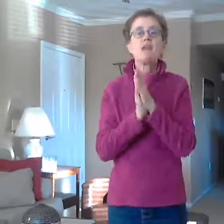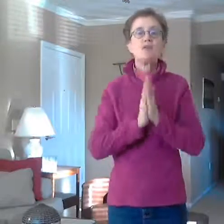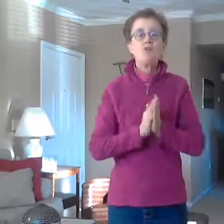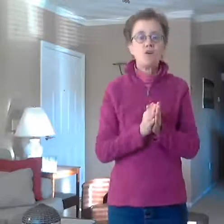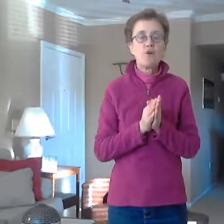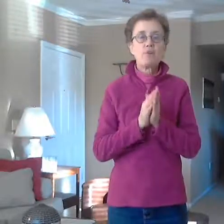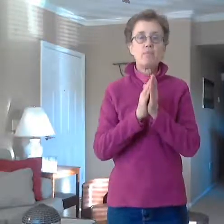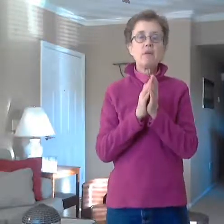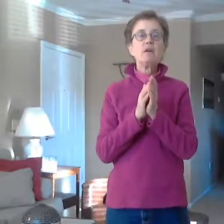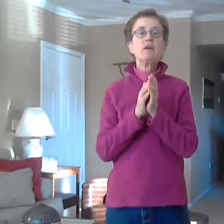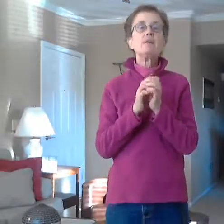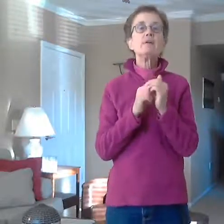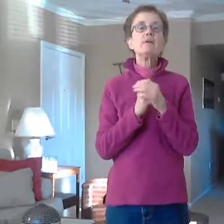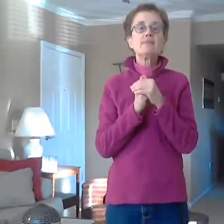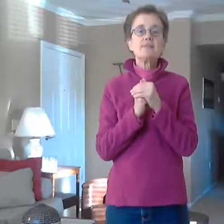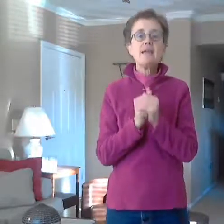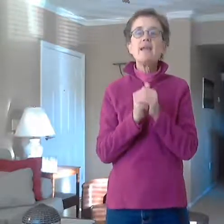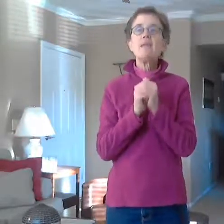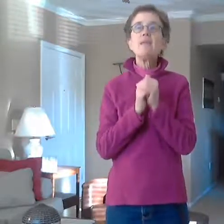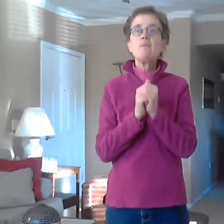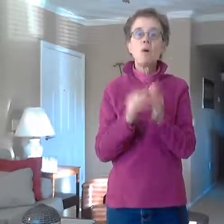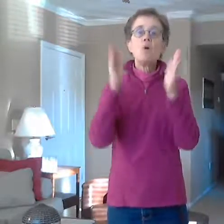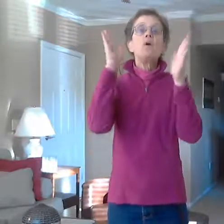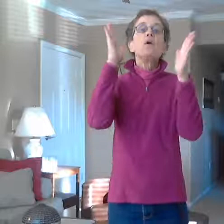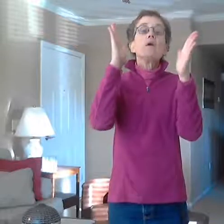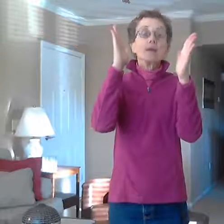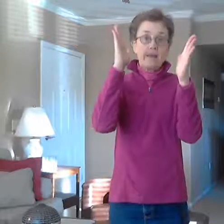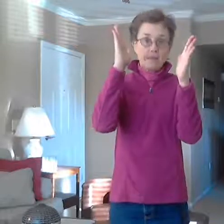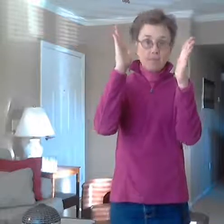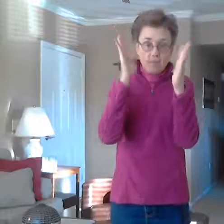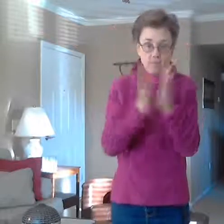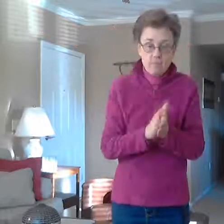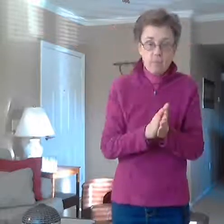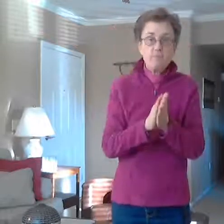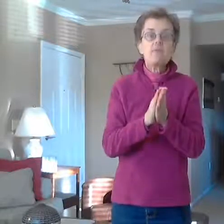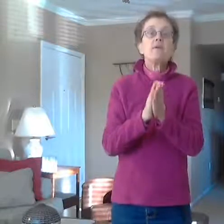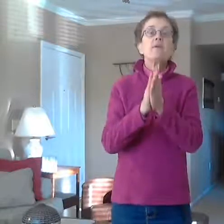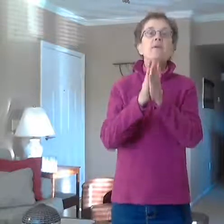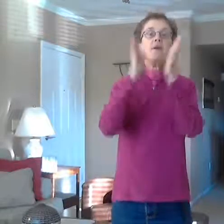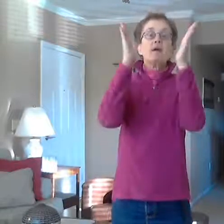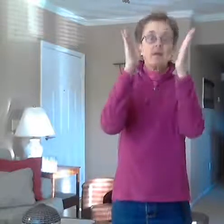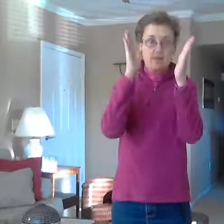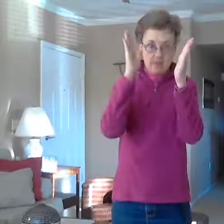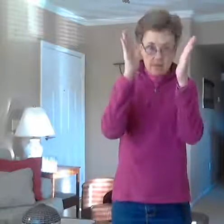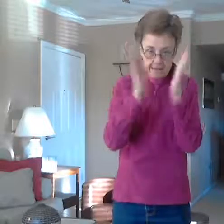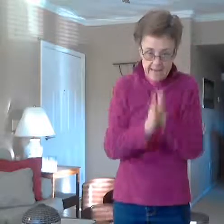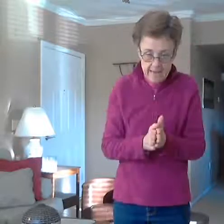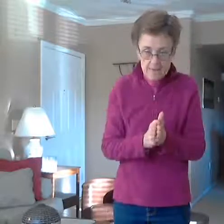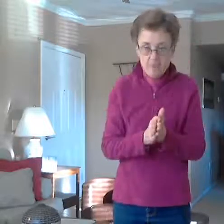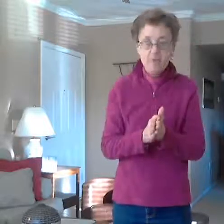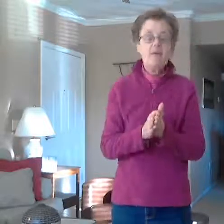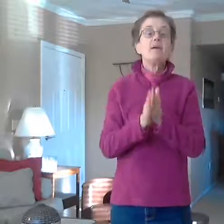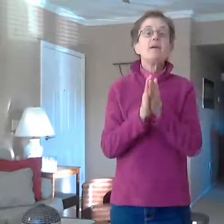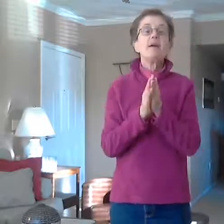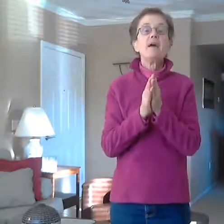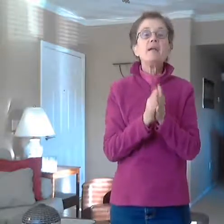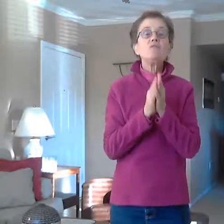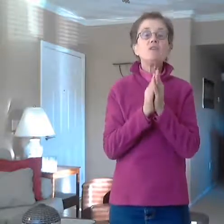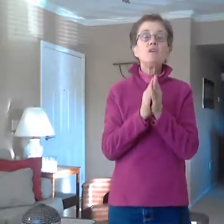a dog and bingo was his name oh clap clap n-g